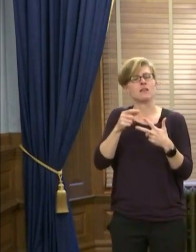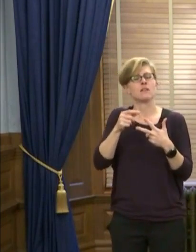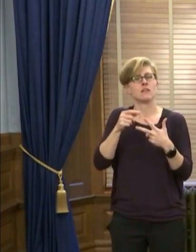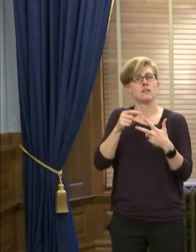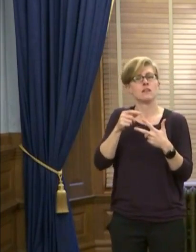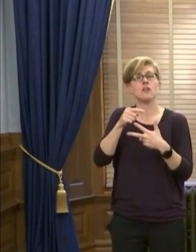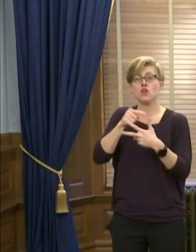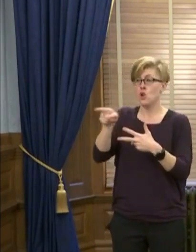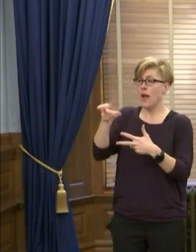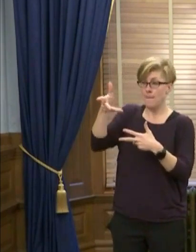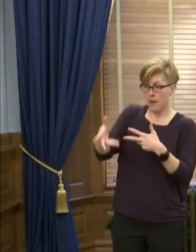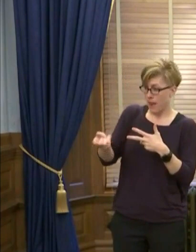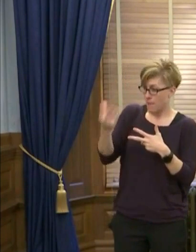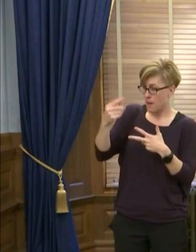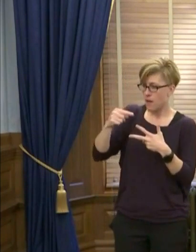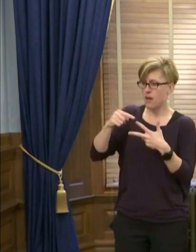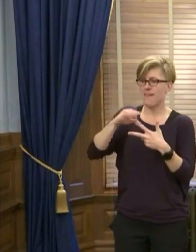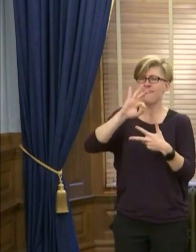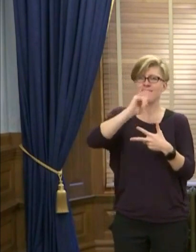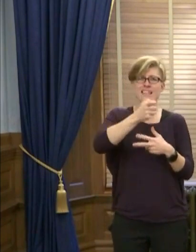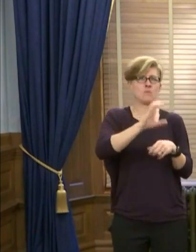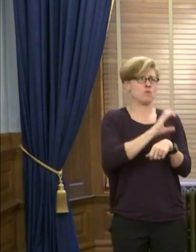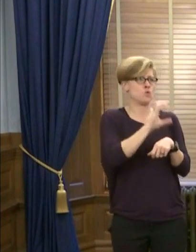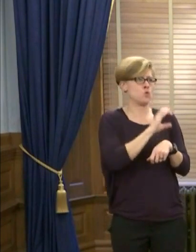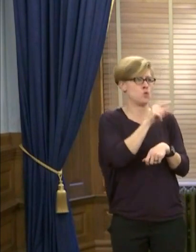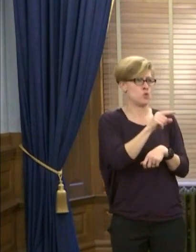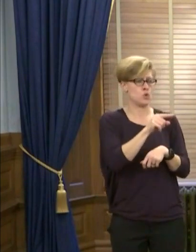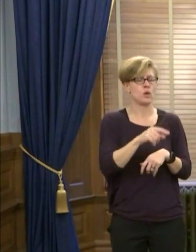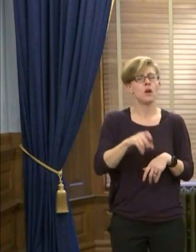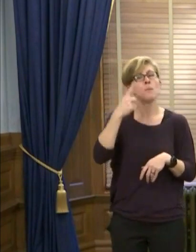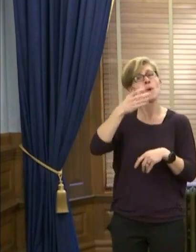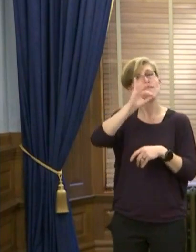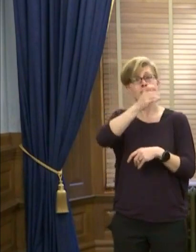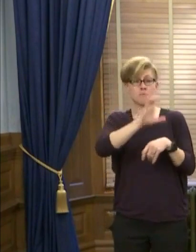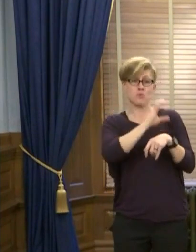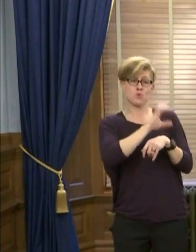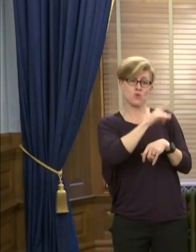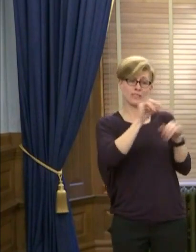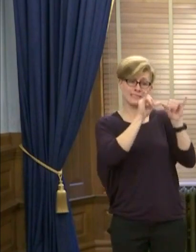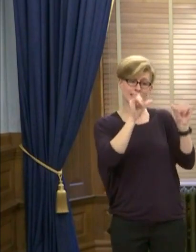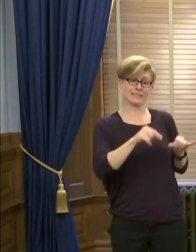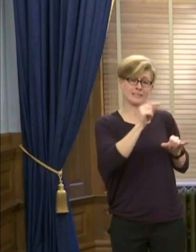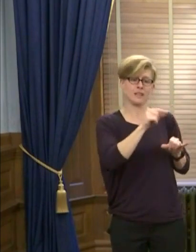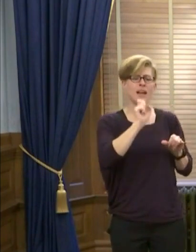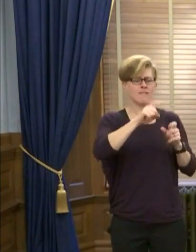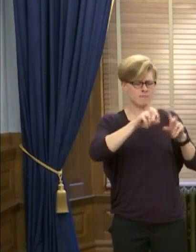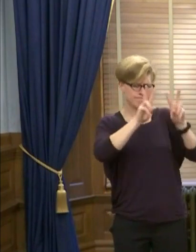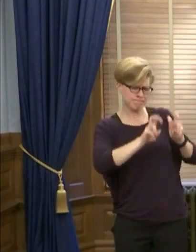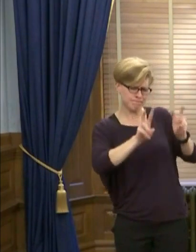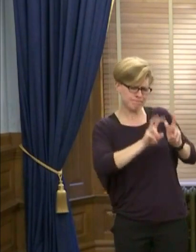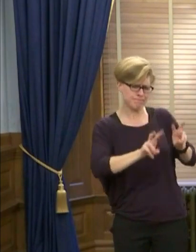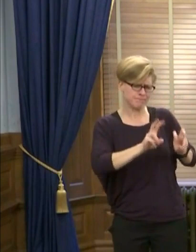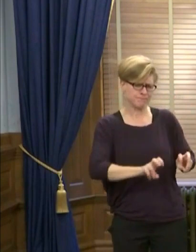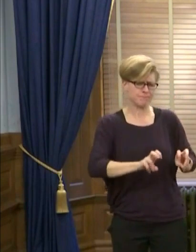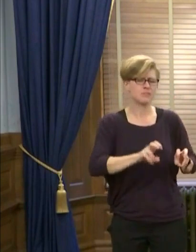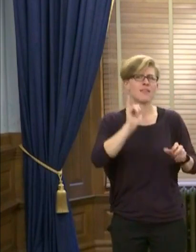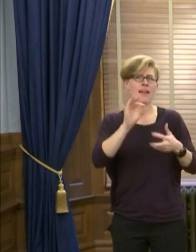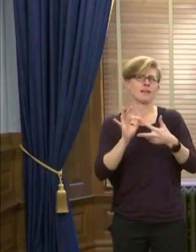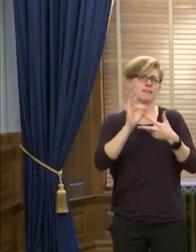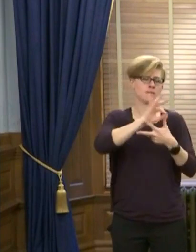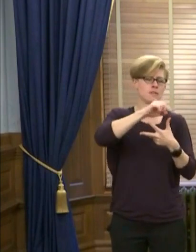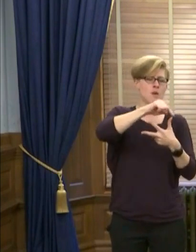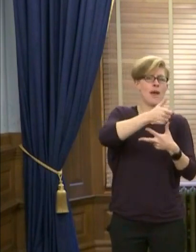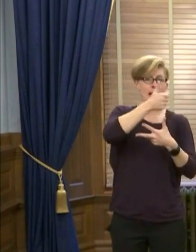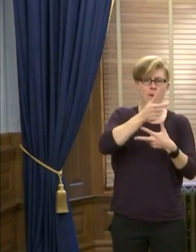the interface. But to do that, we have to do a diagnostic to find out where that is. And that's what point number one will